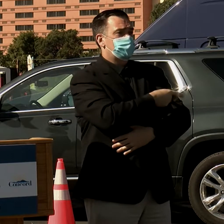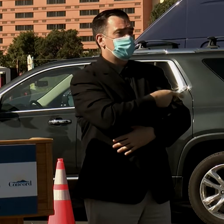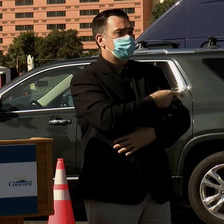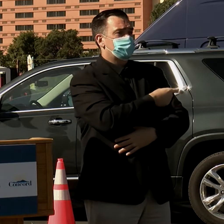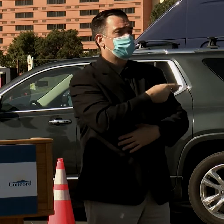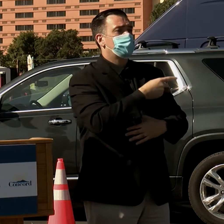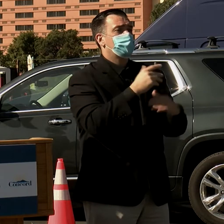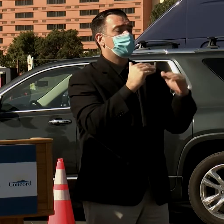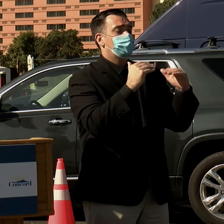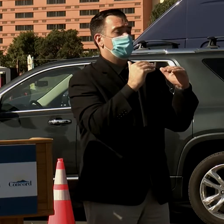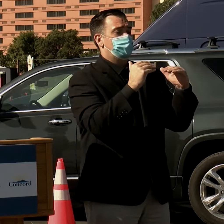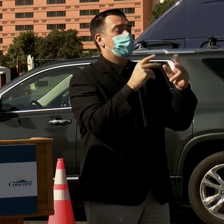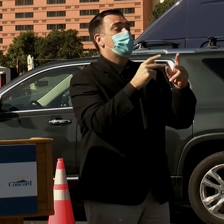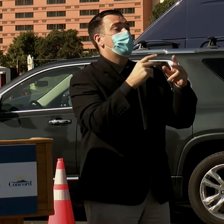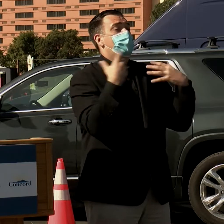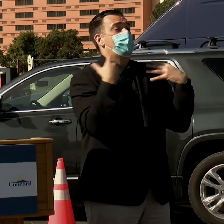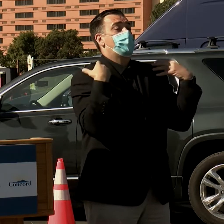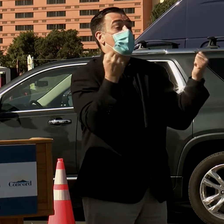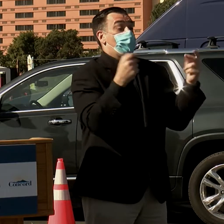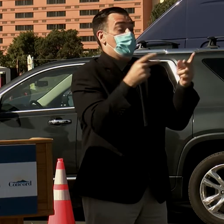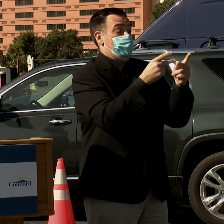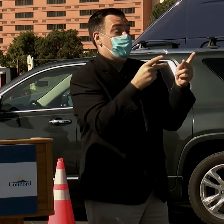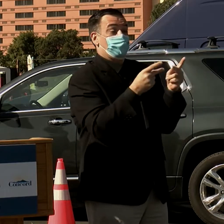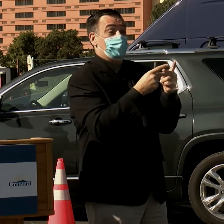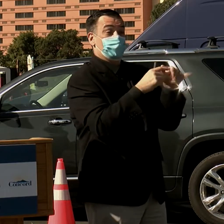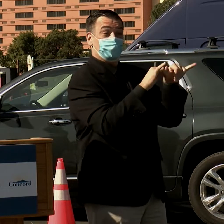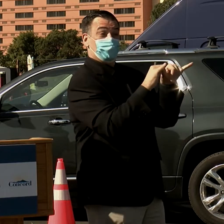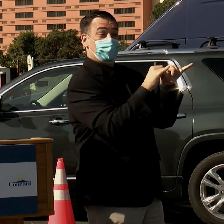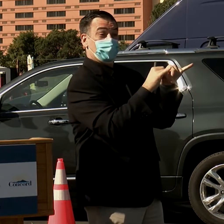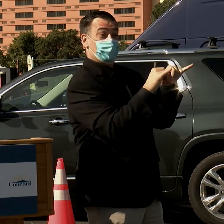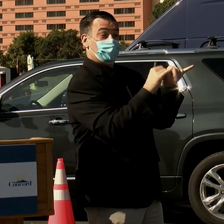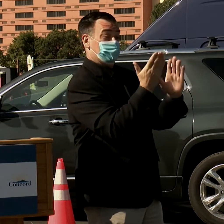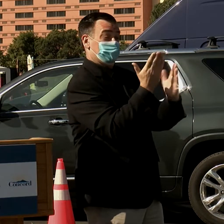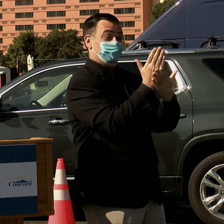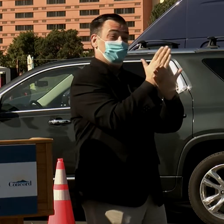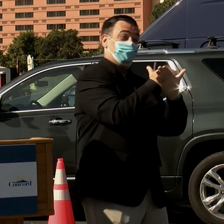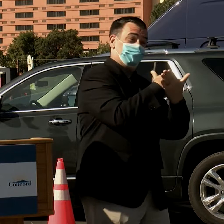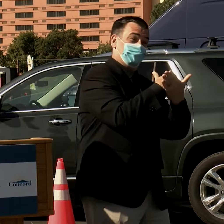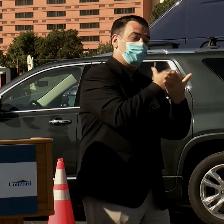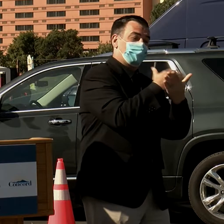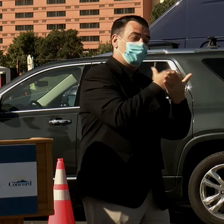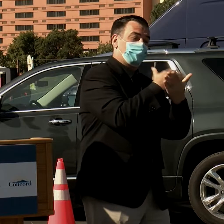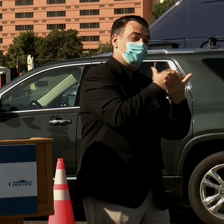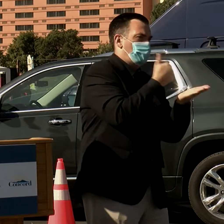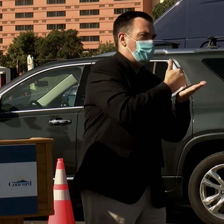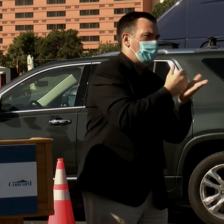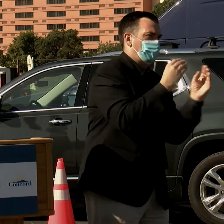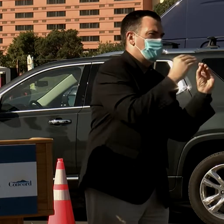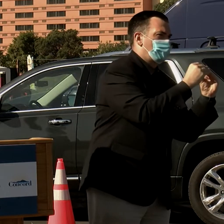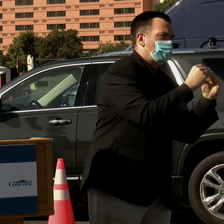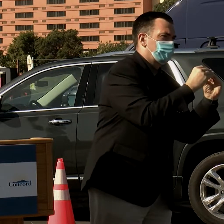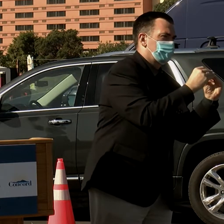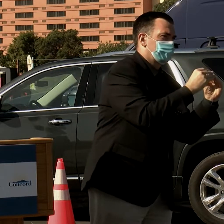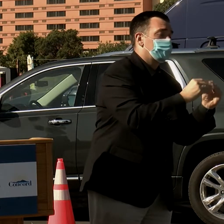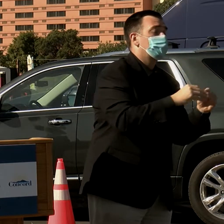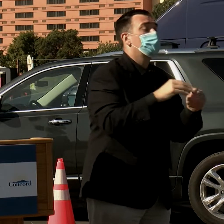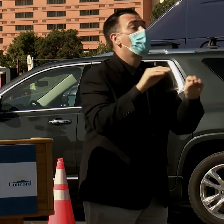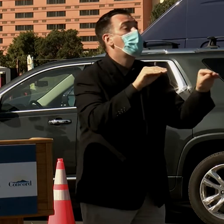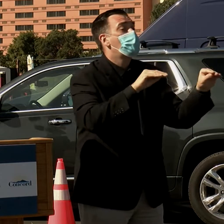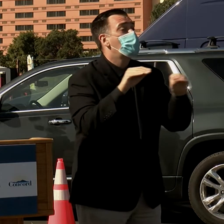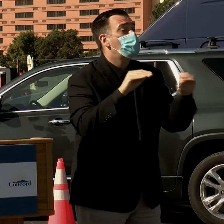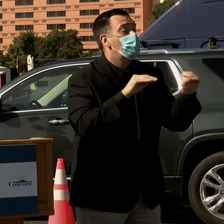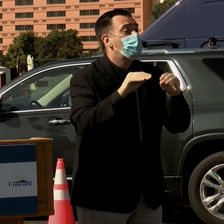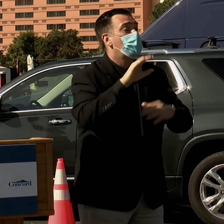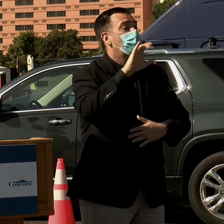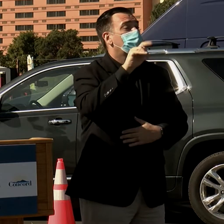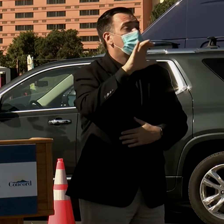quartile of the Healthy Places Index. We continue to do mobile clinics, increasing the number of